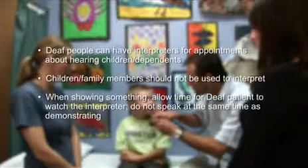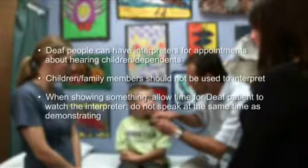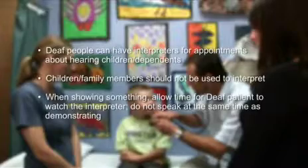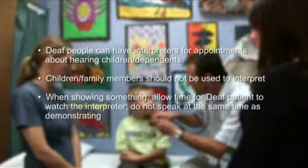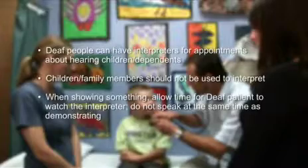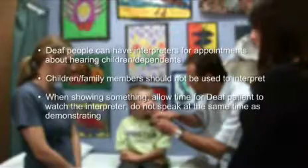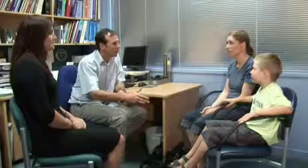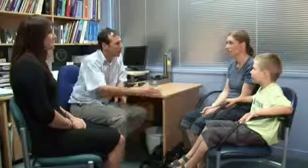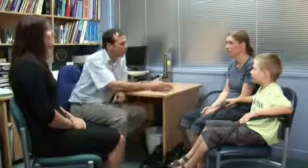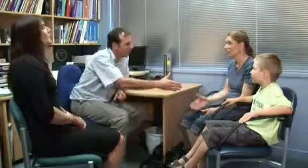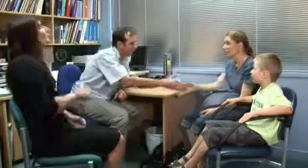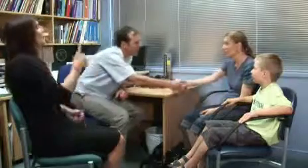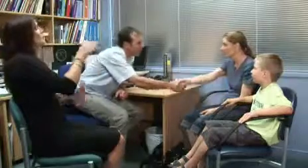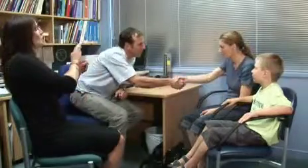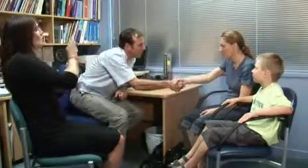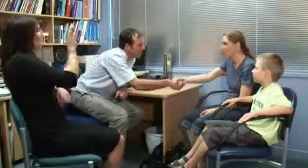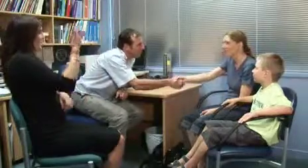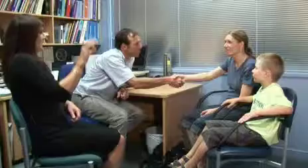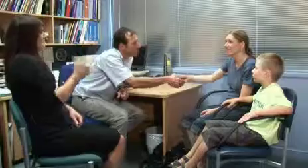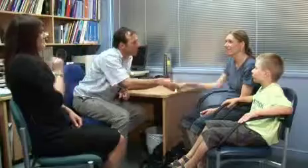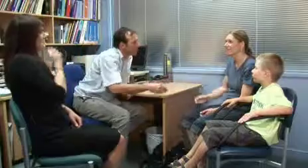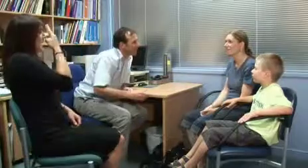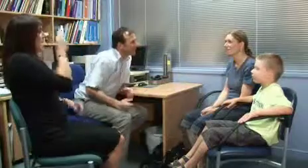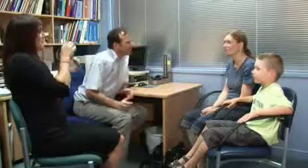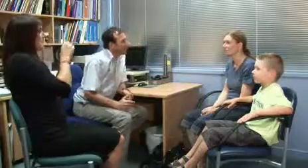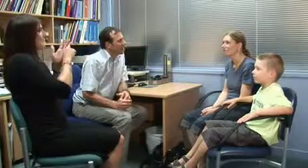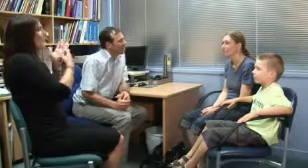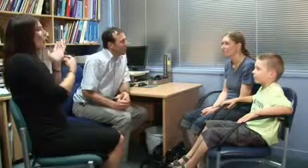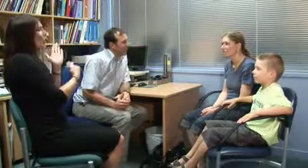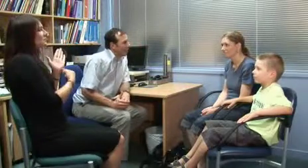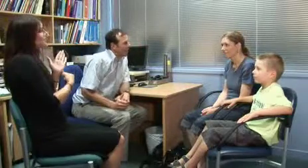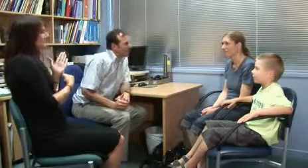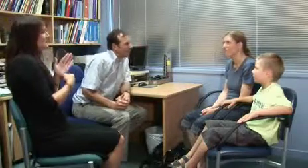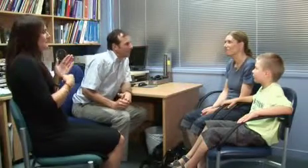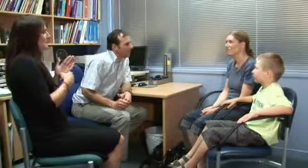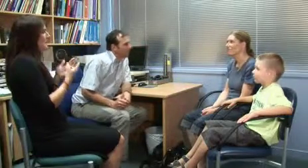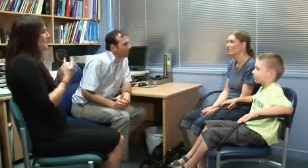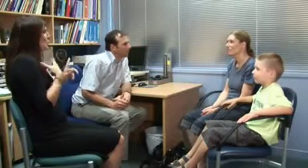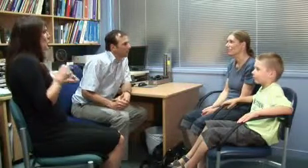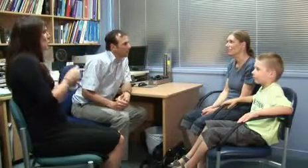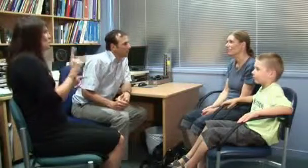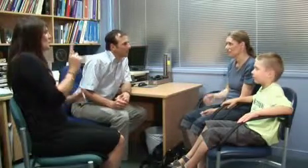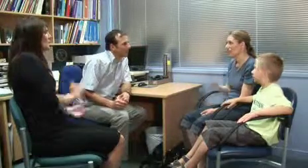information may be missed. Good morning. My name is Bert. How can I help you today?